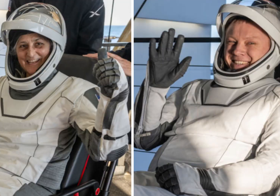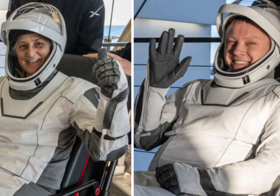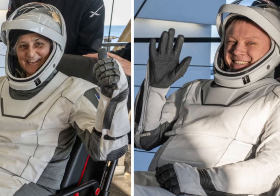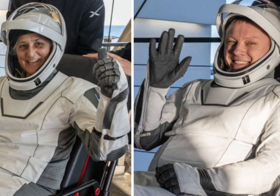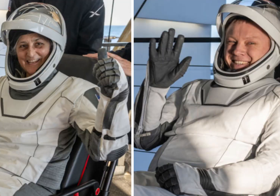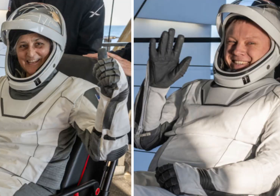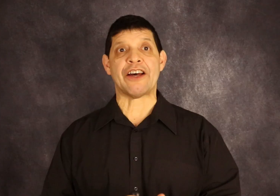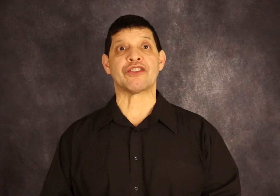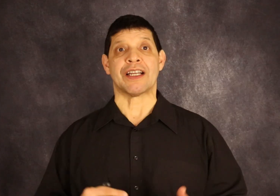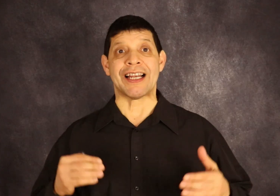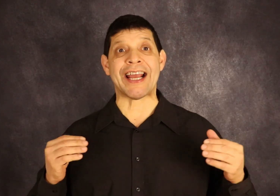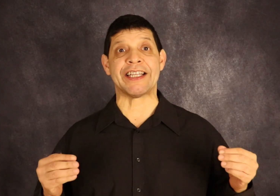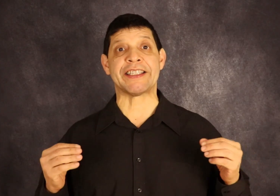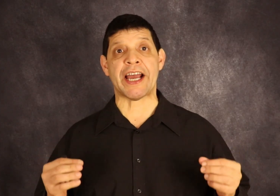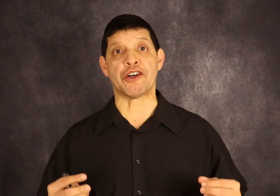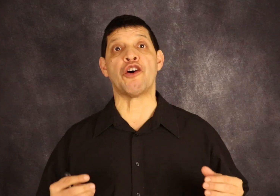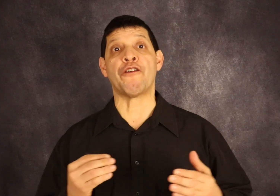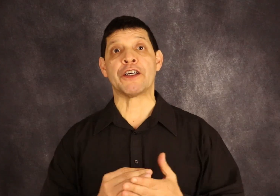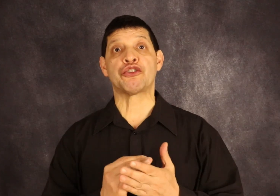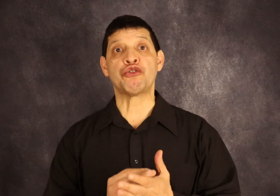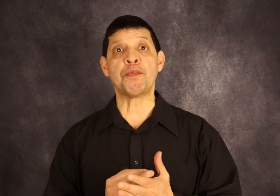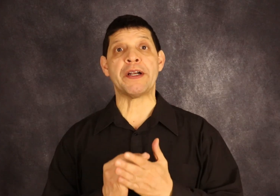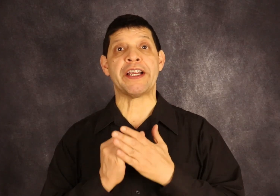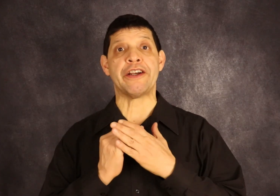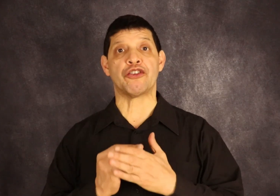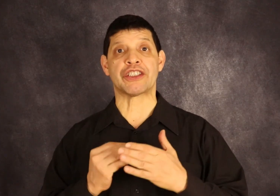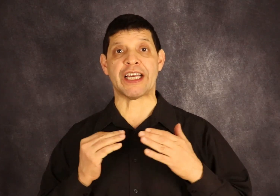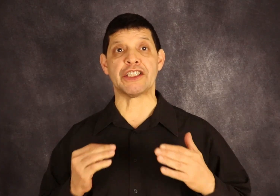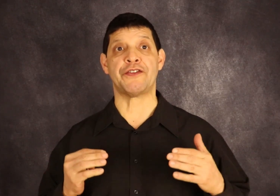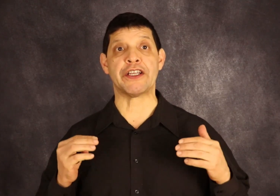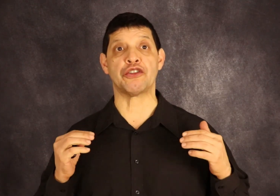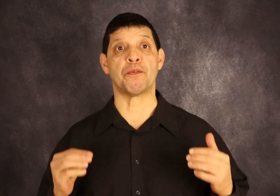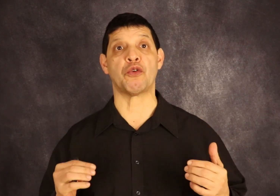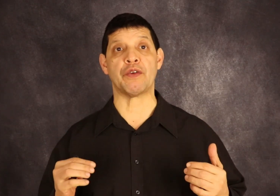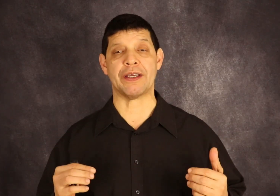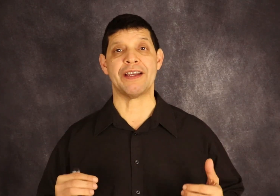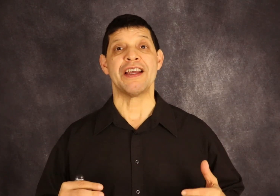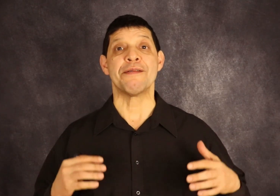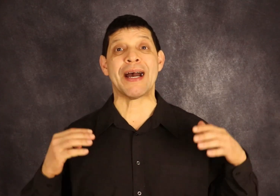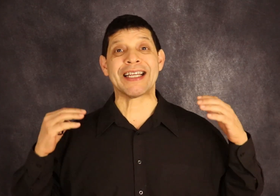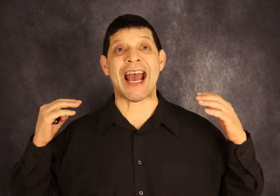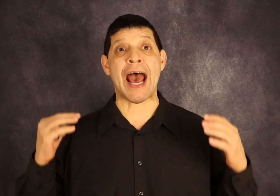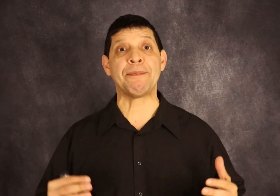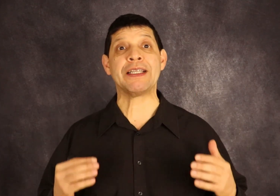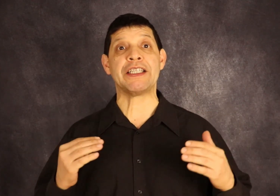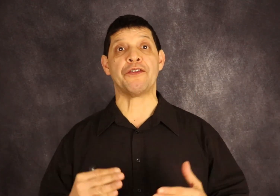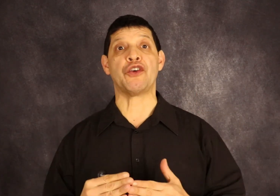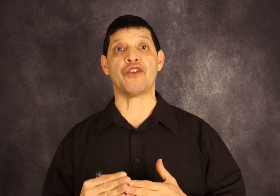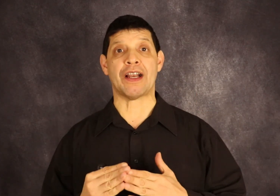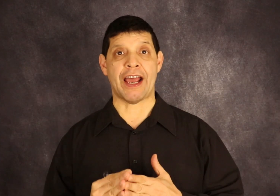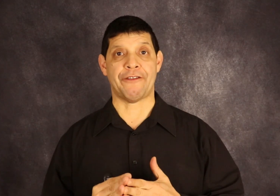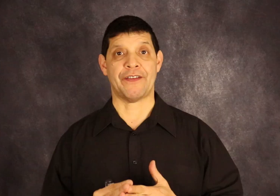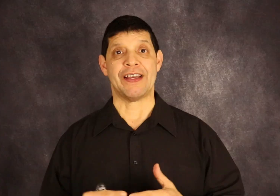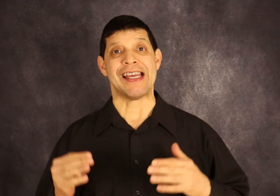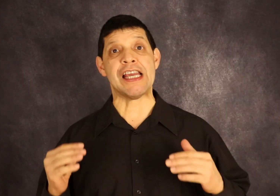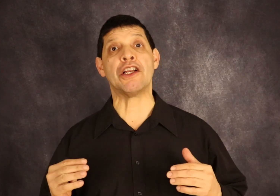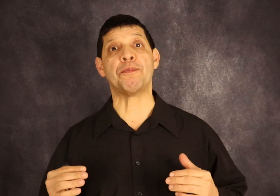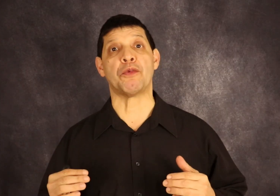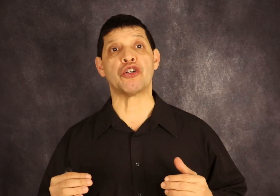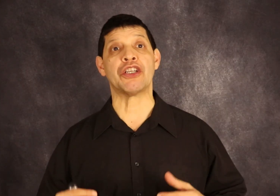This sounds like the title of a superhero science fiction movie, but it happened in real life. Elon Musk